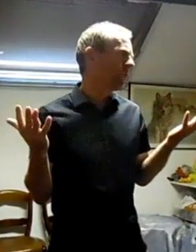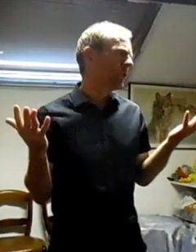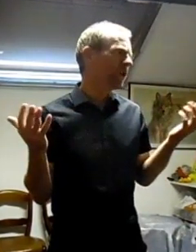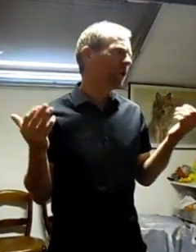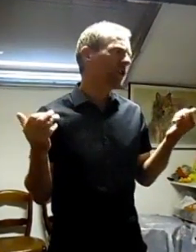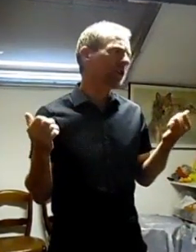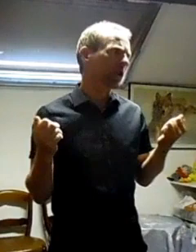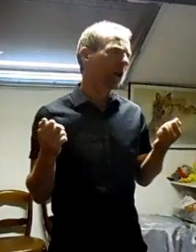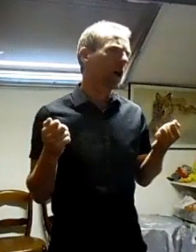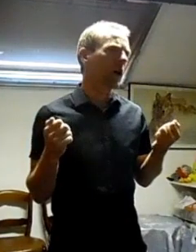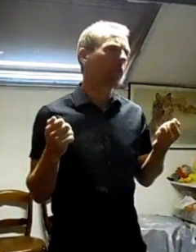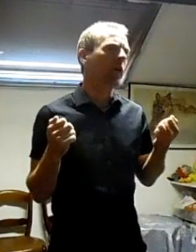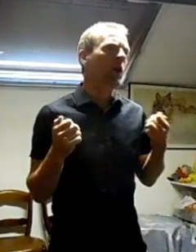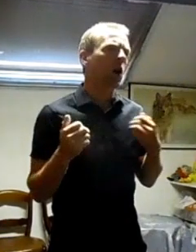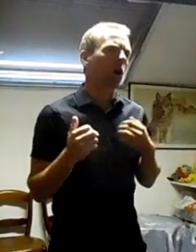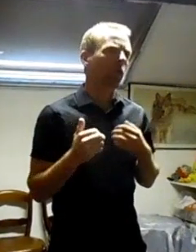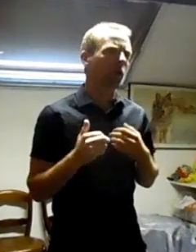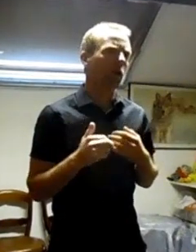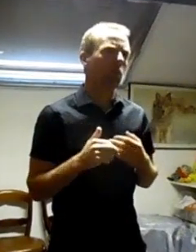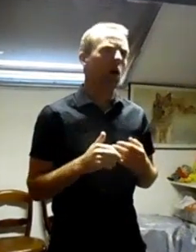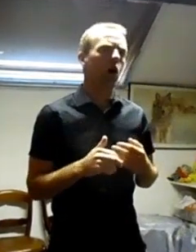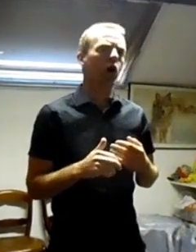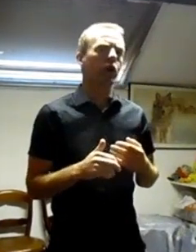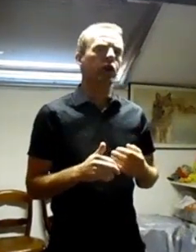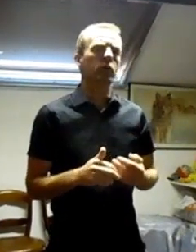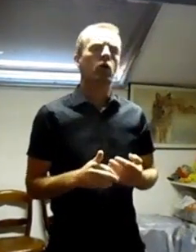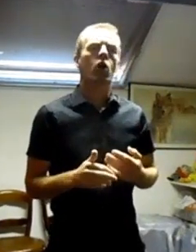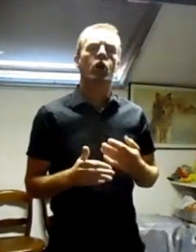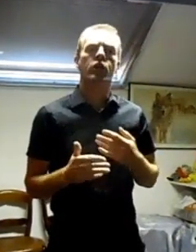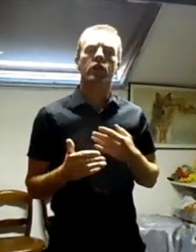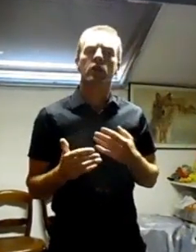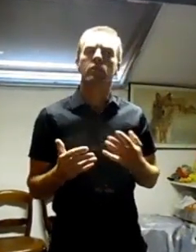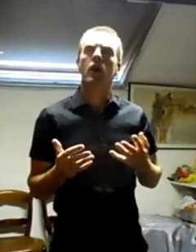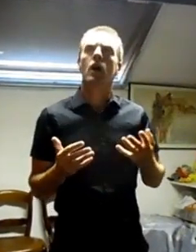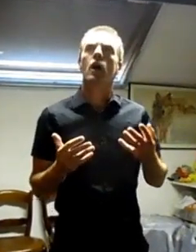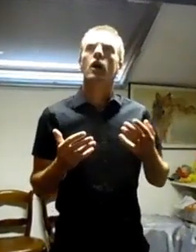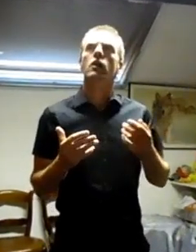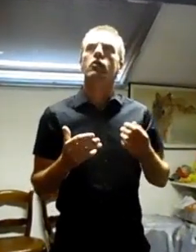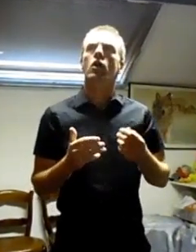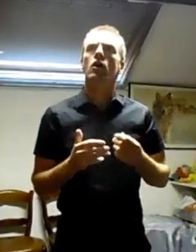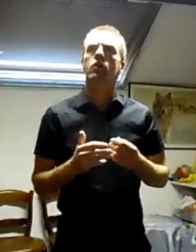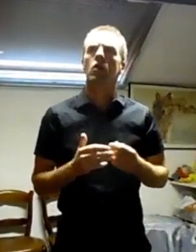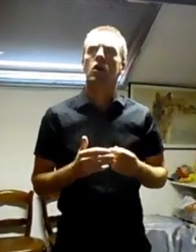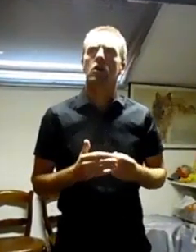meet again, On the bony bony banks of the